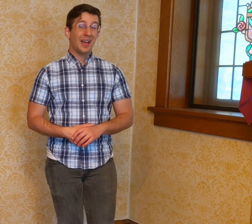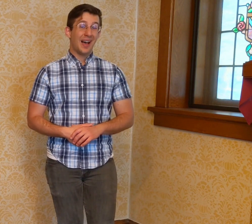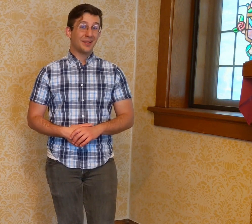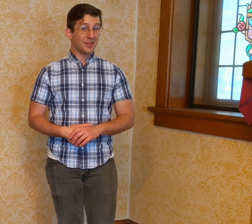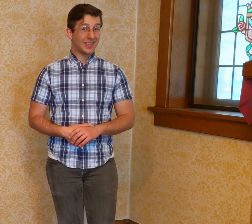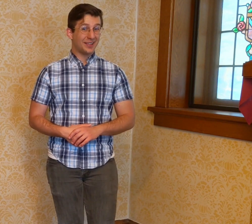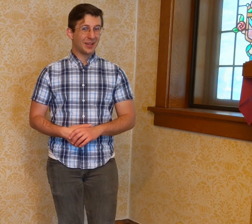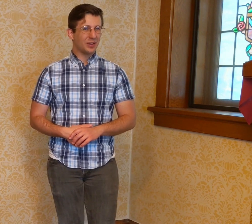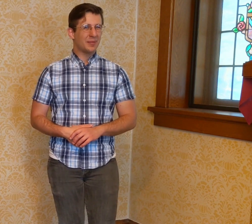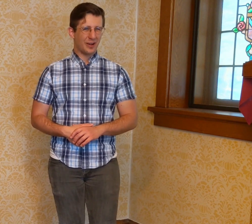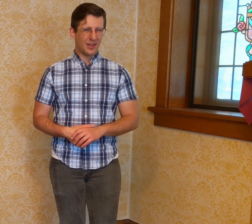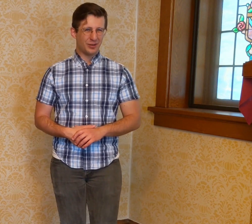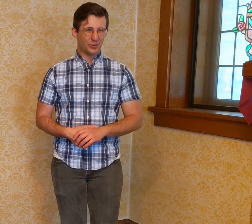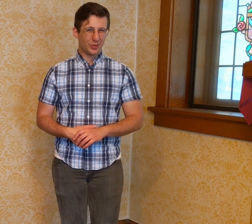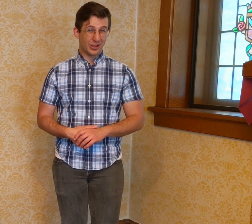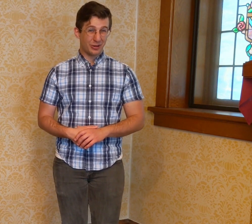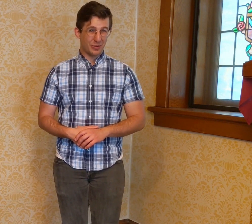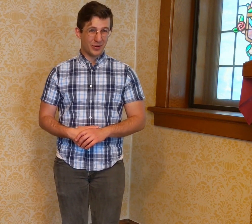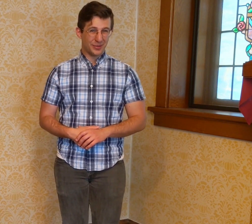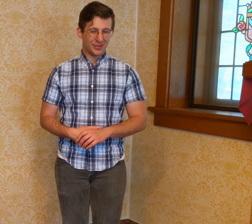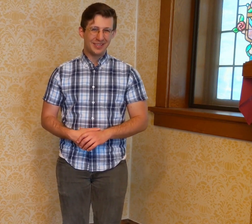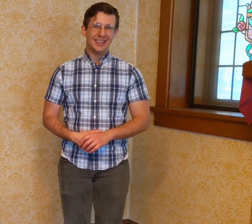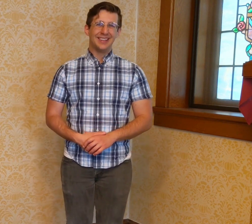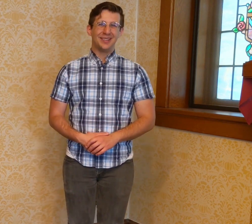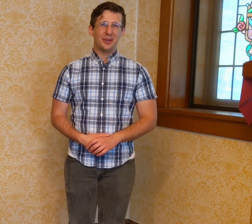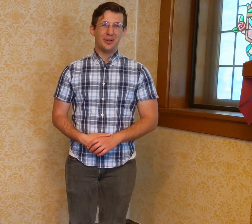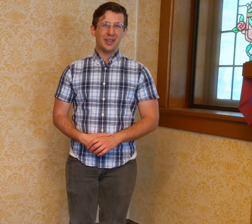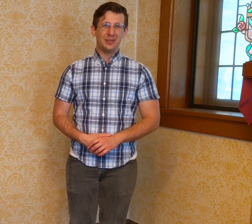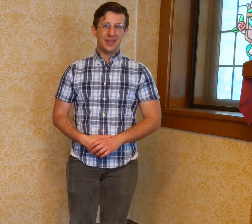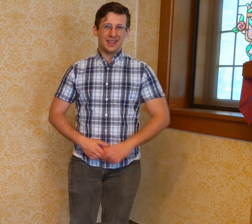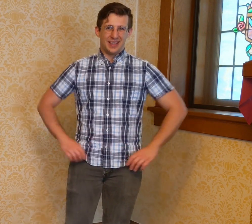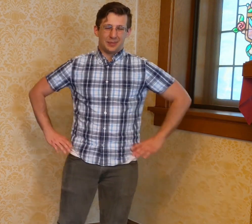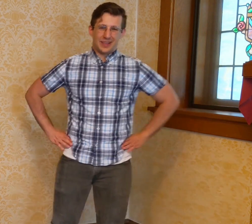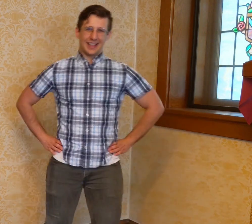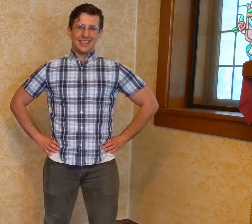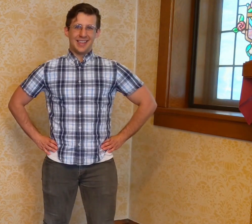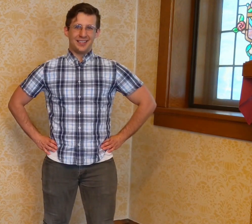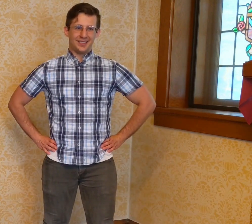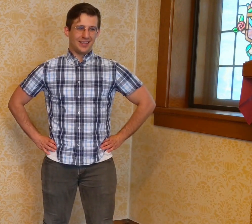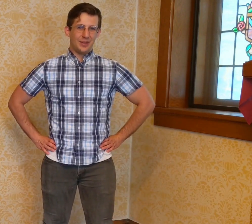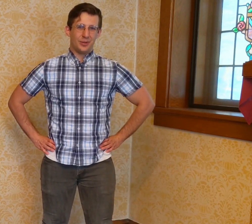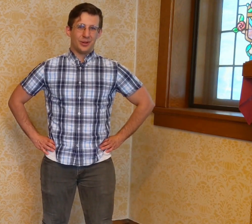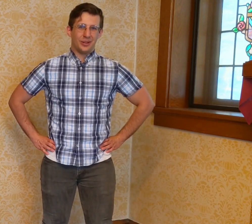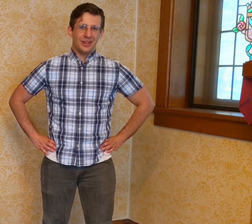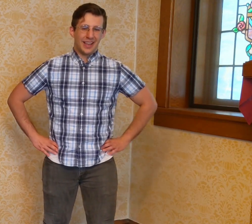so on the last line, we're going to make our favorite superhero pose. So it could be something like this, or like